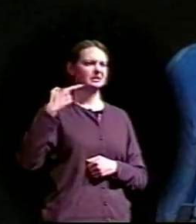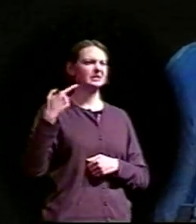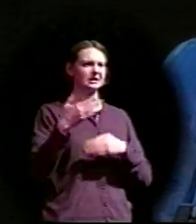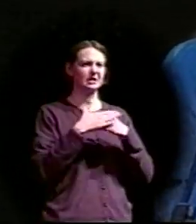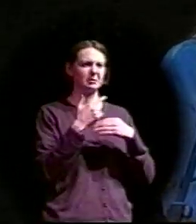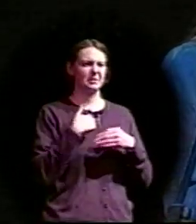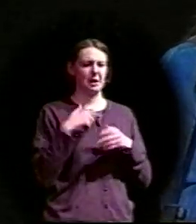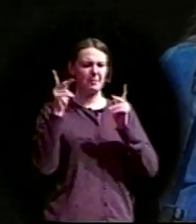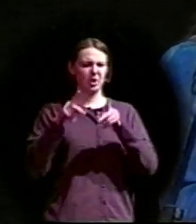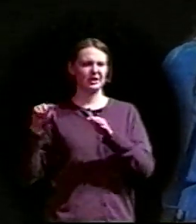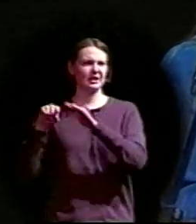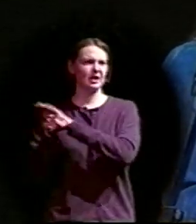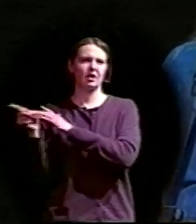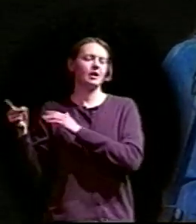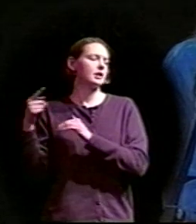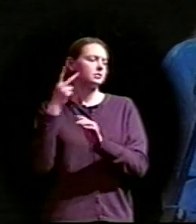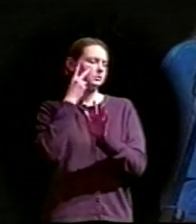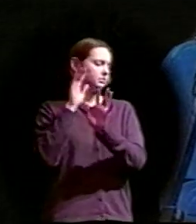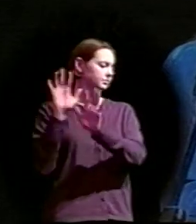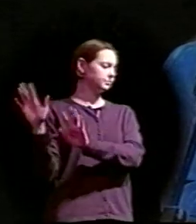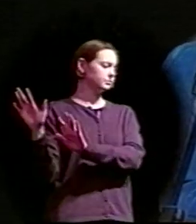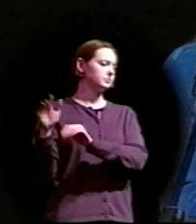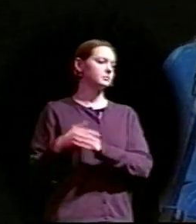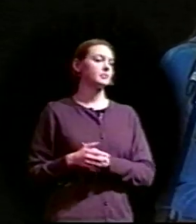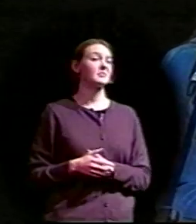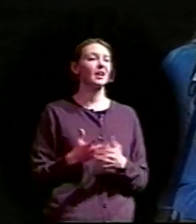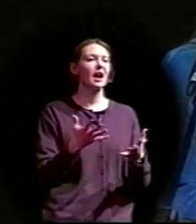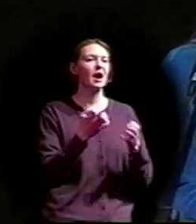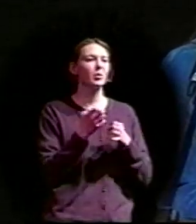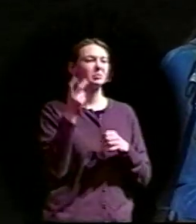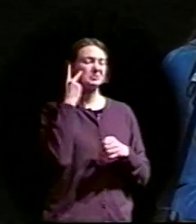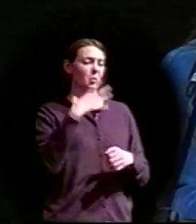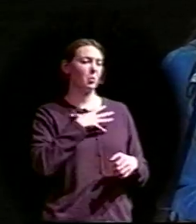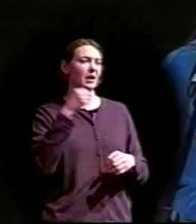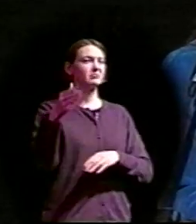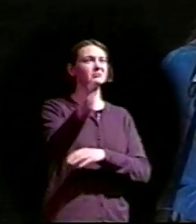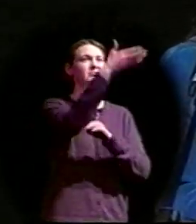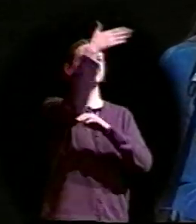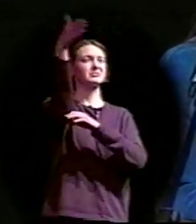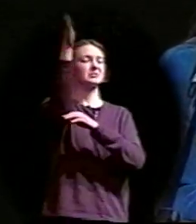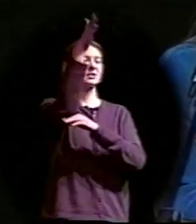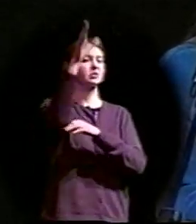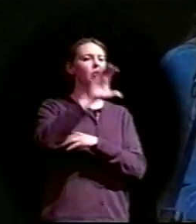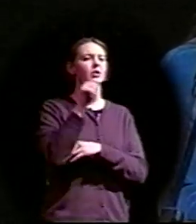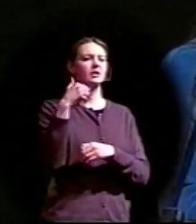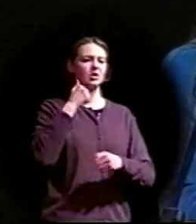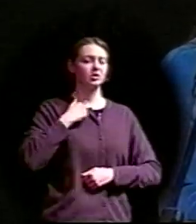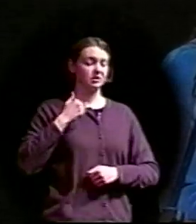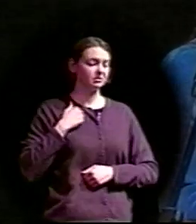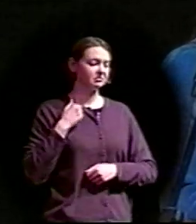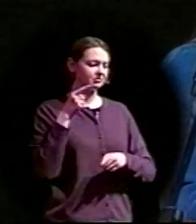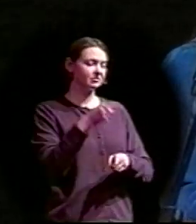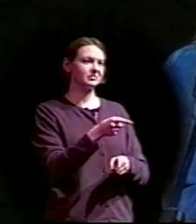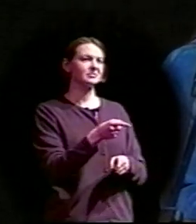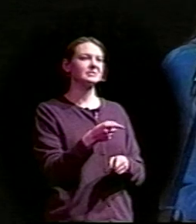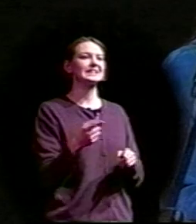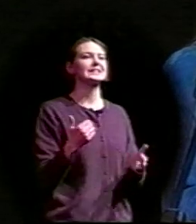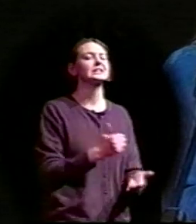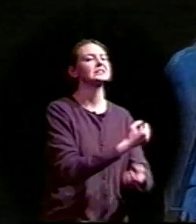Today I again applied for a flag of truce to recover the body of Sergeant John Vickers, who saved my life, and who then fell to his death beside me,